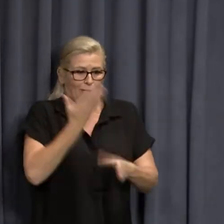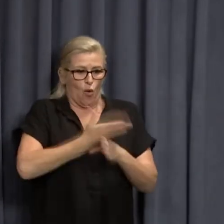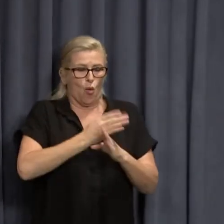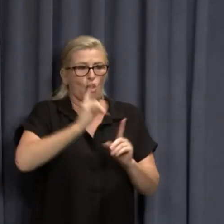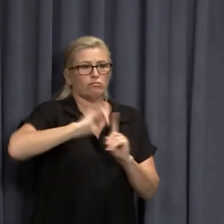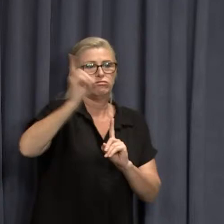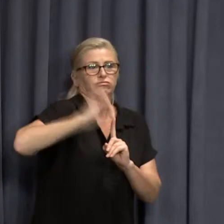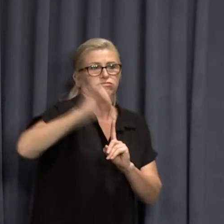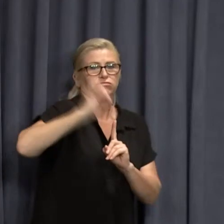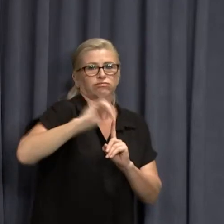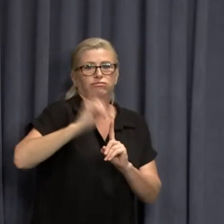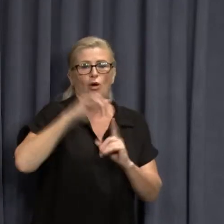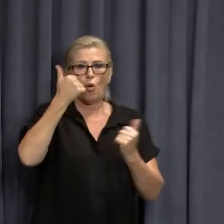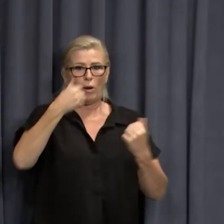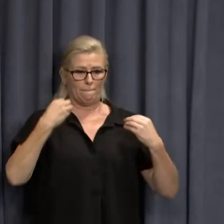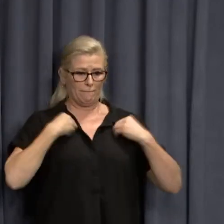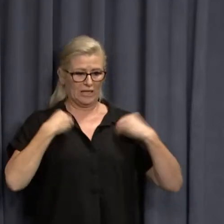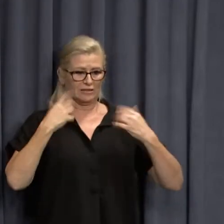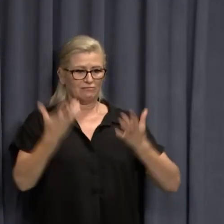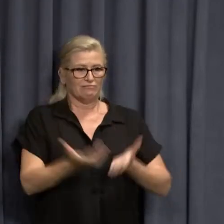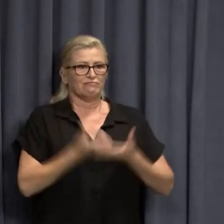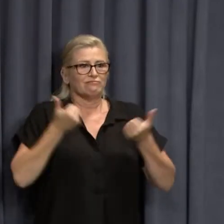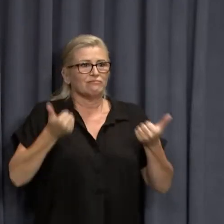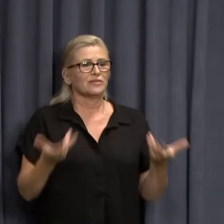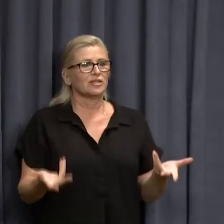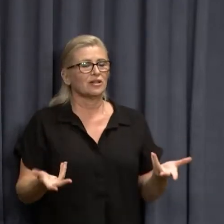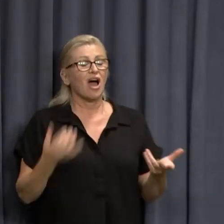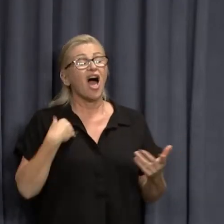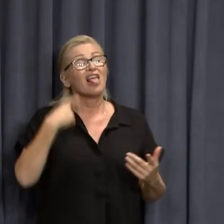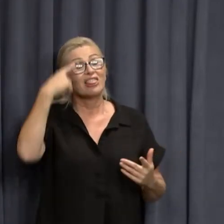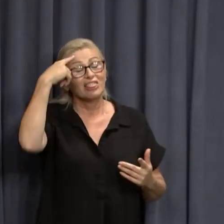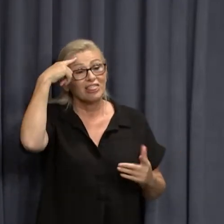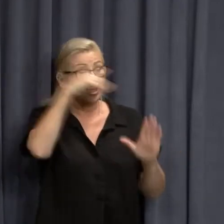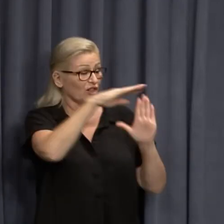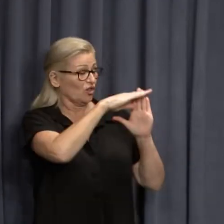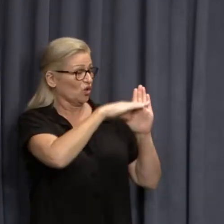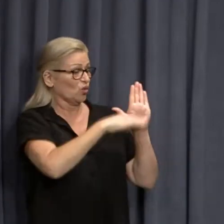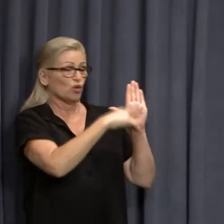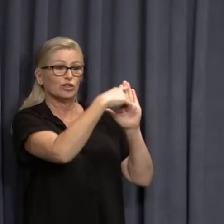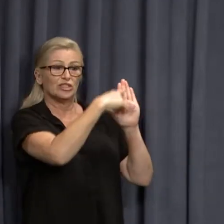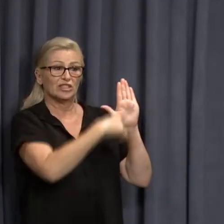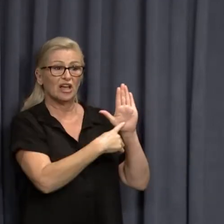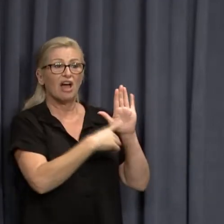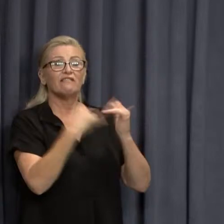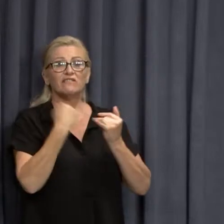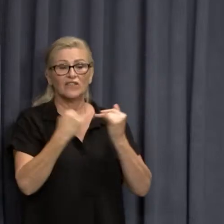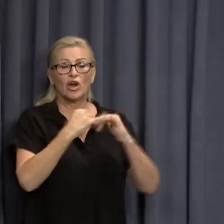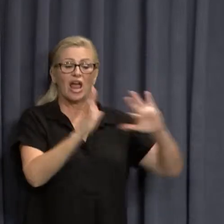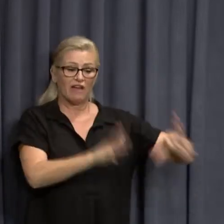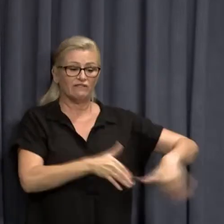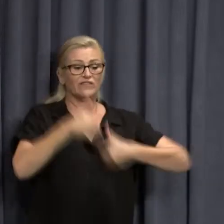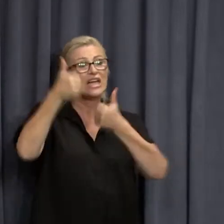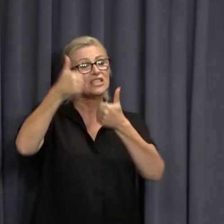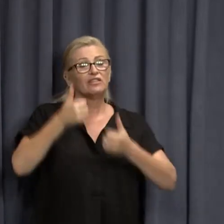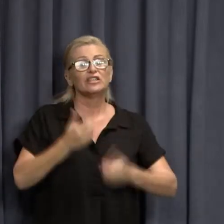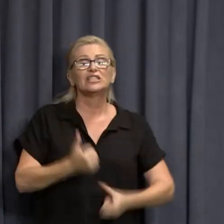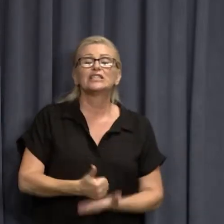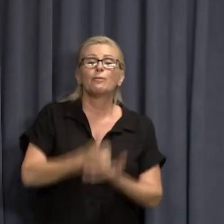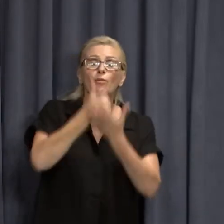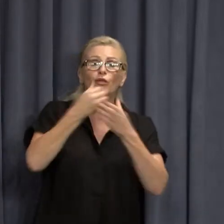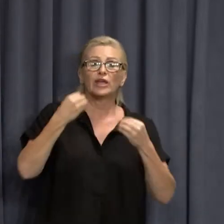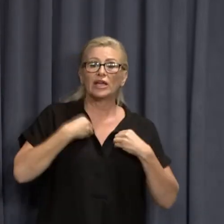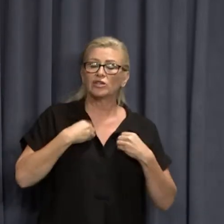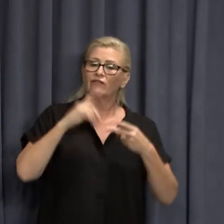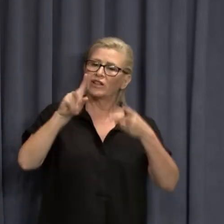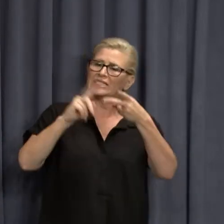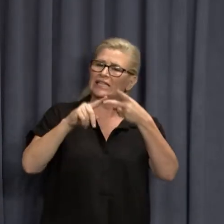of those companies very prosperous. So I think the rules we put in place have been very effective in supporting the industry. In terms of the second